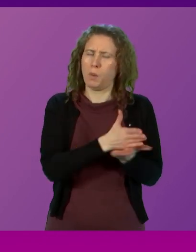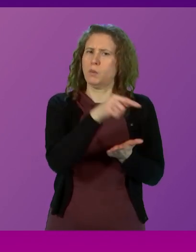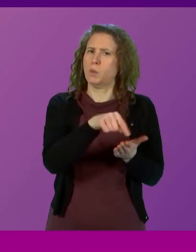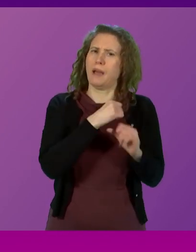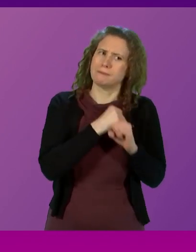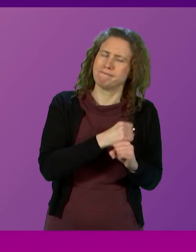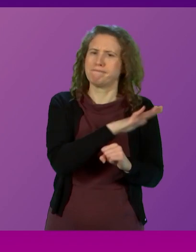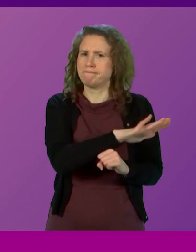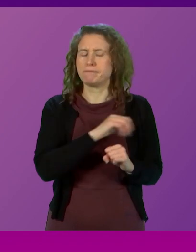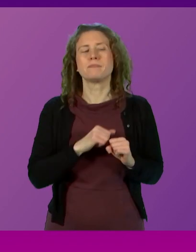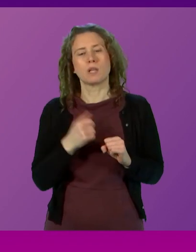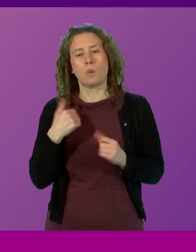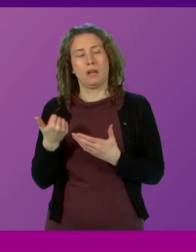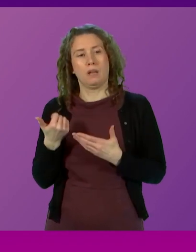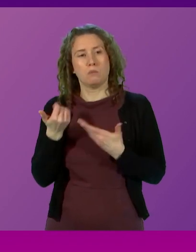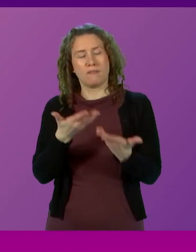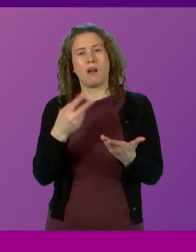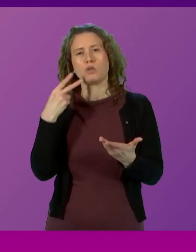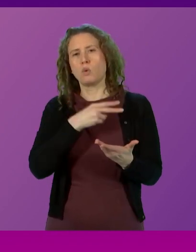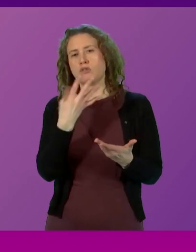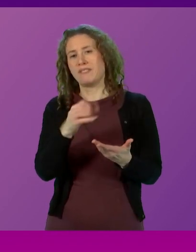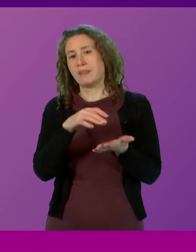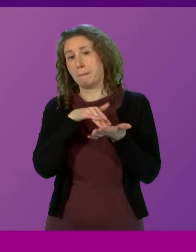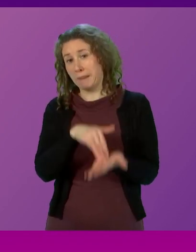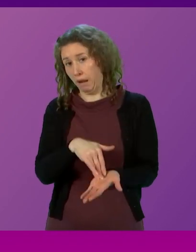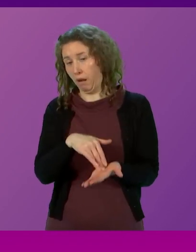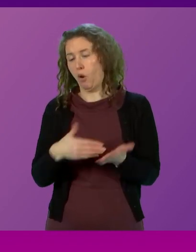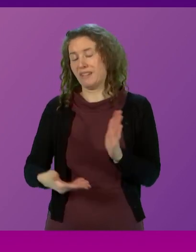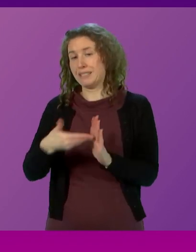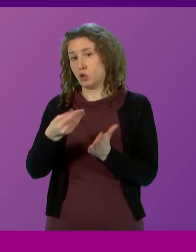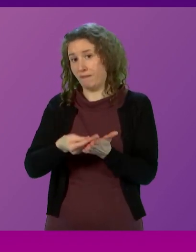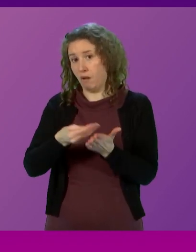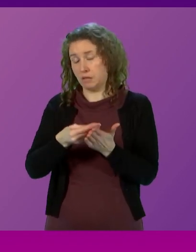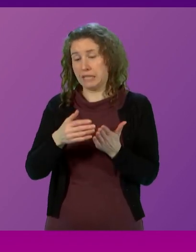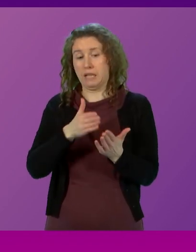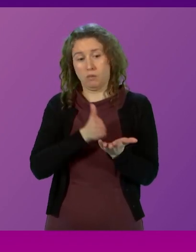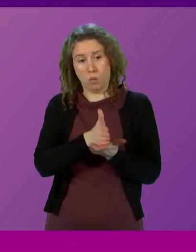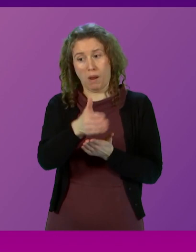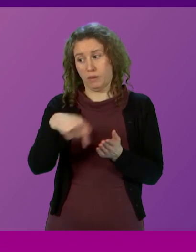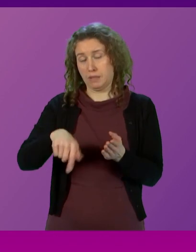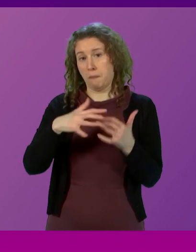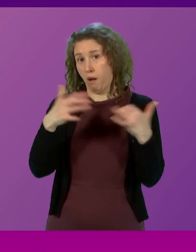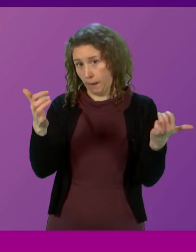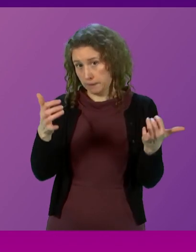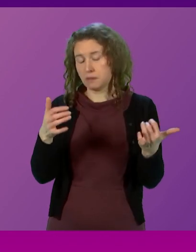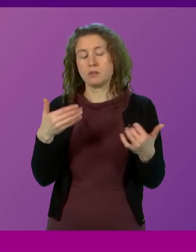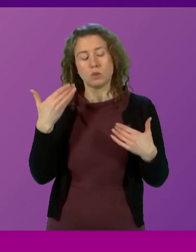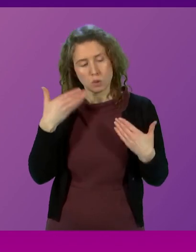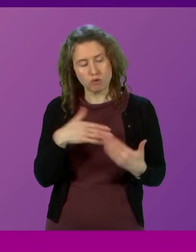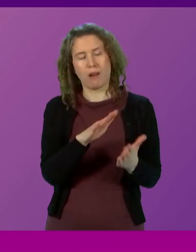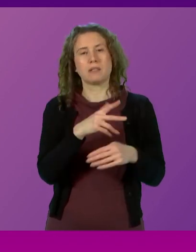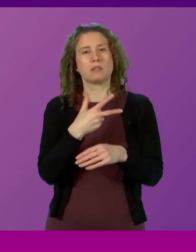of our commitment to provide £250 million of additional funding over the life of this Parliament to address the